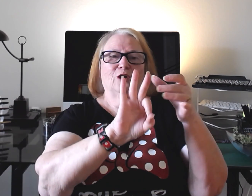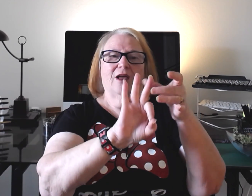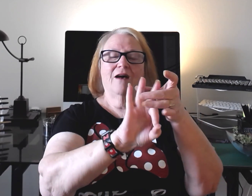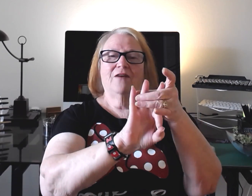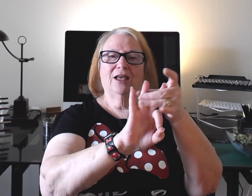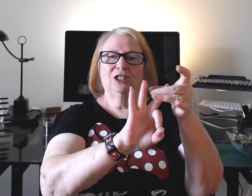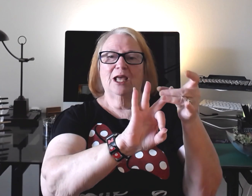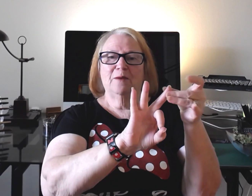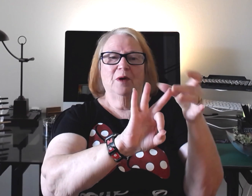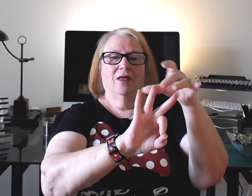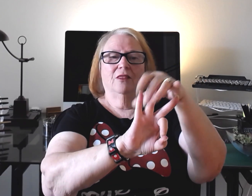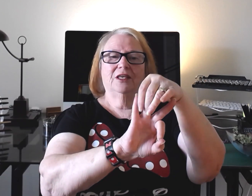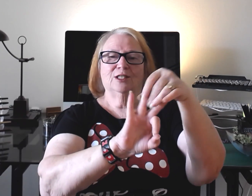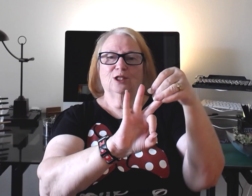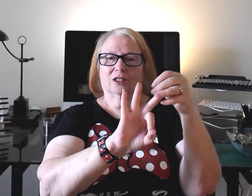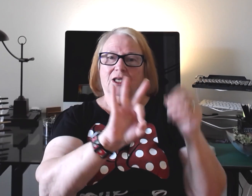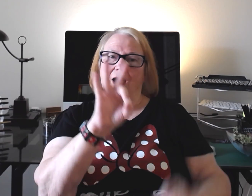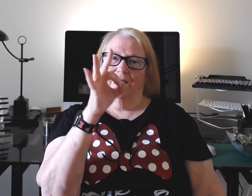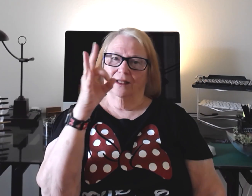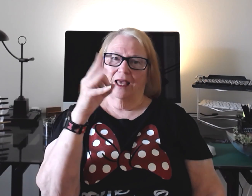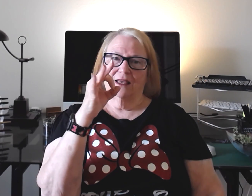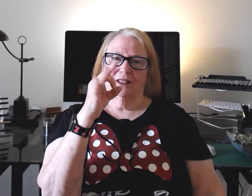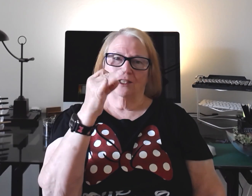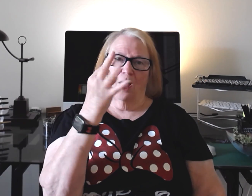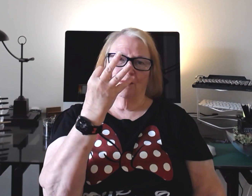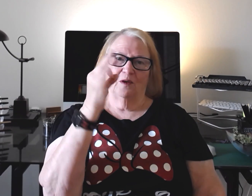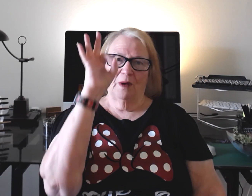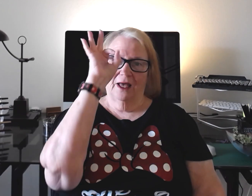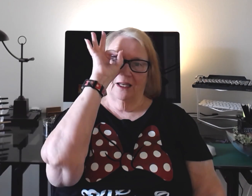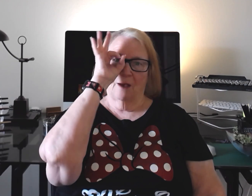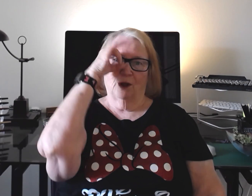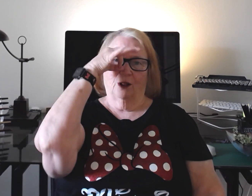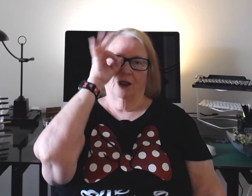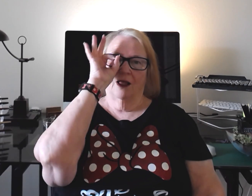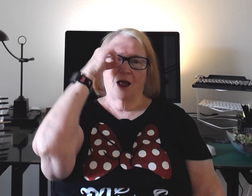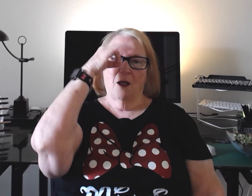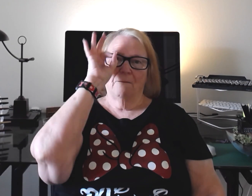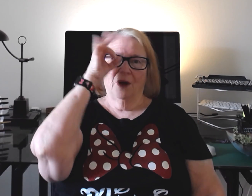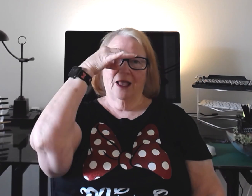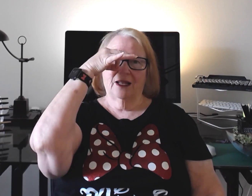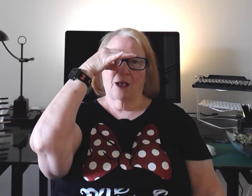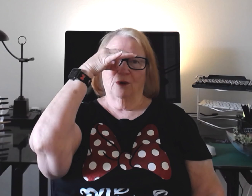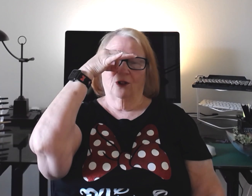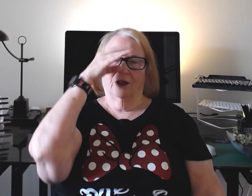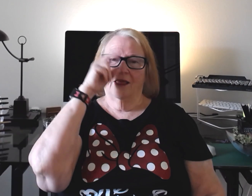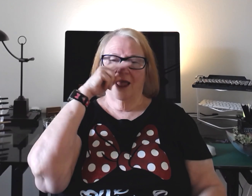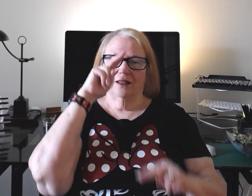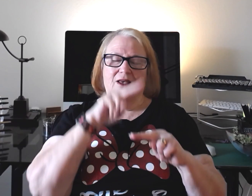F handshape. This looks kind of like the top of a pineapple. pineapple. Pineapple. That's a